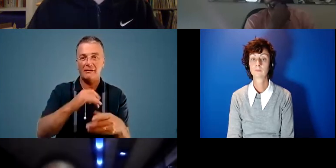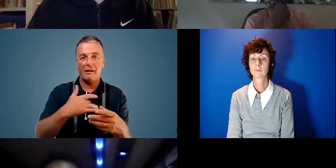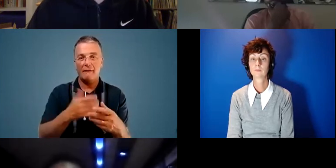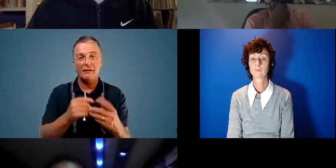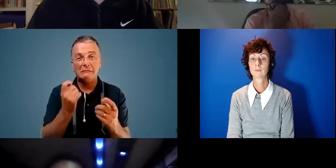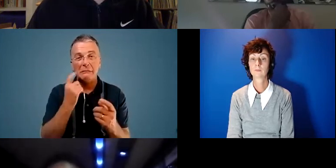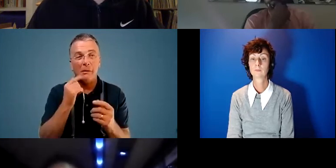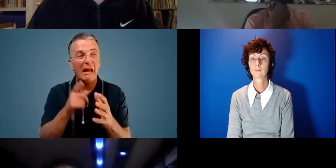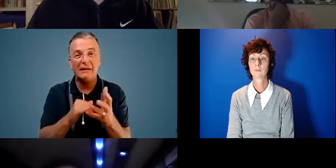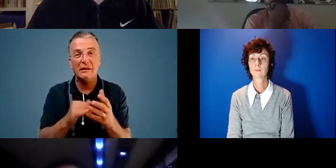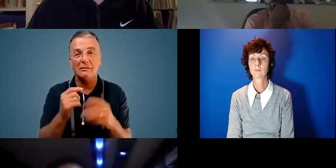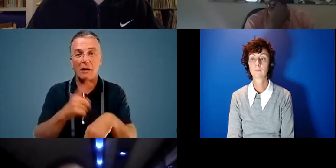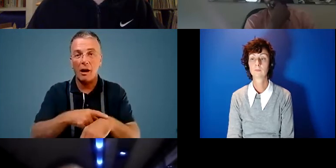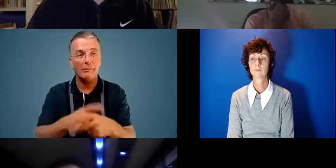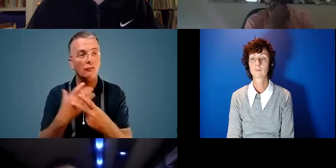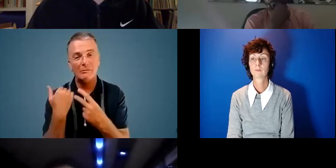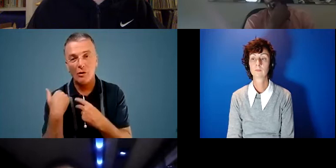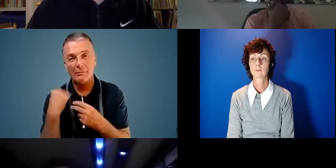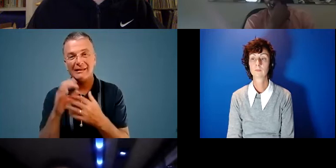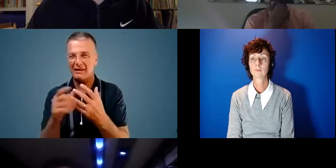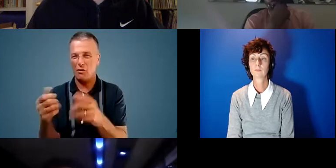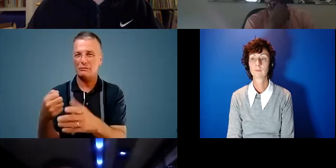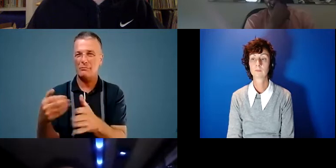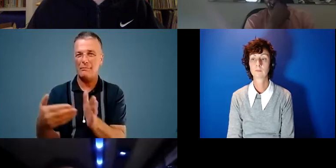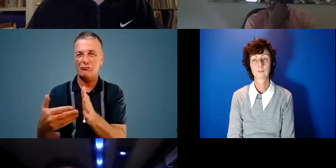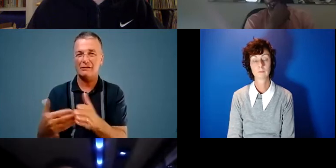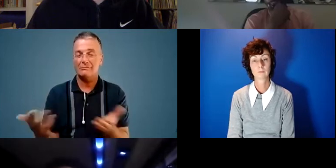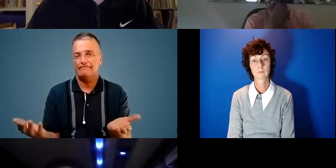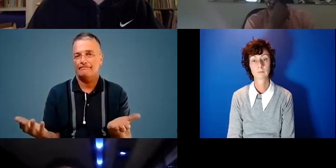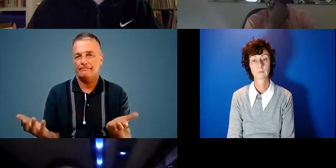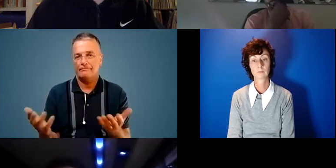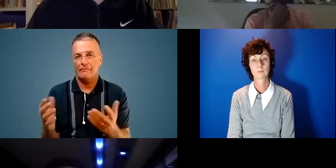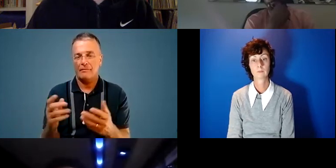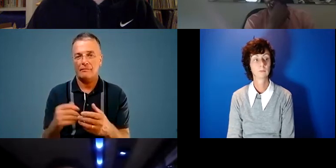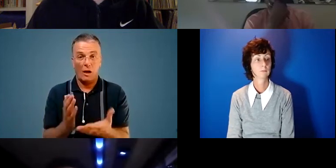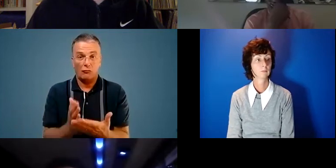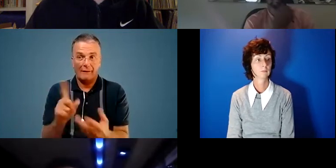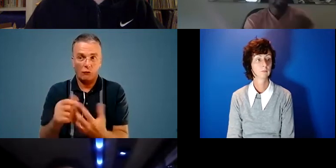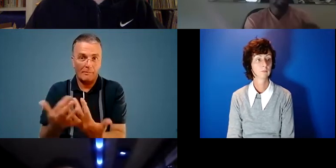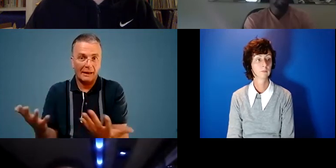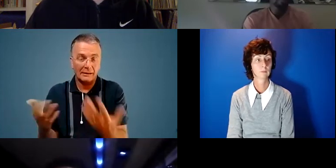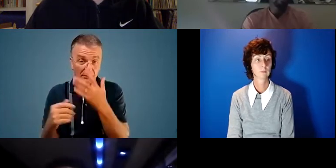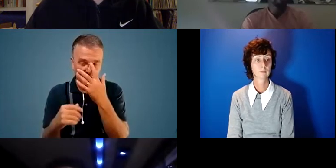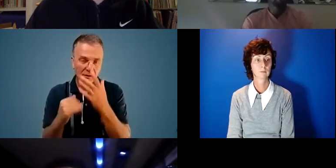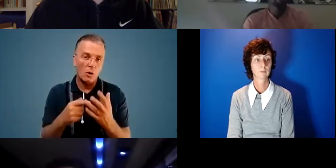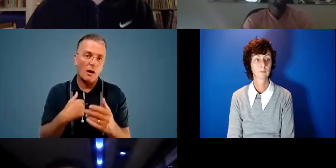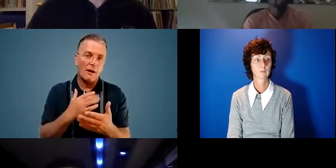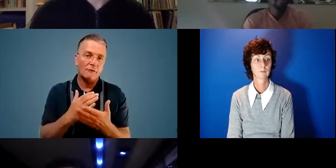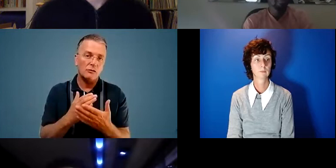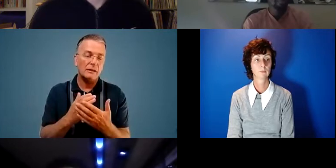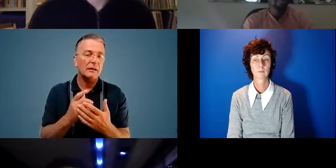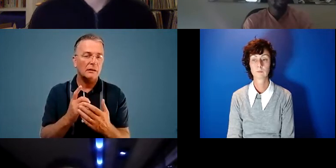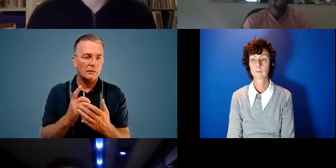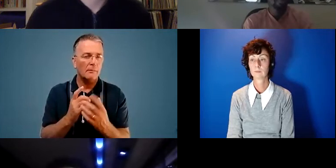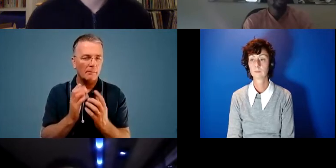simple as time responsibilities that kind of impact those barriers that just actually exist for many um and so i really truly believe a lot